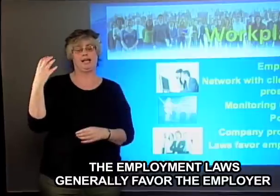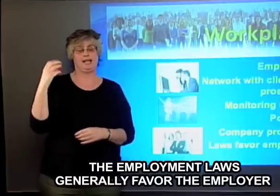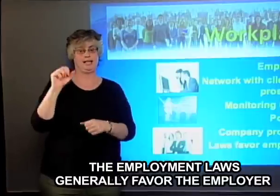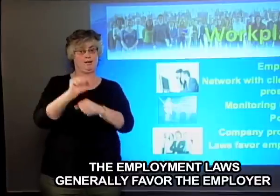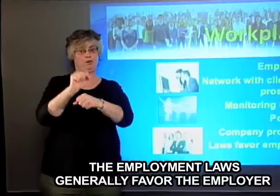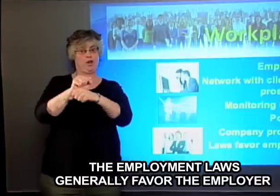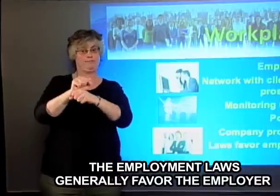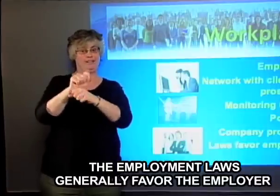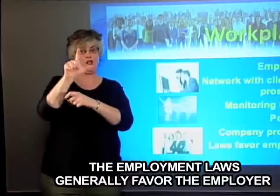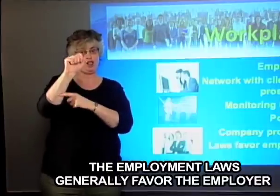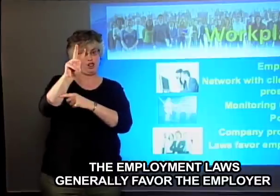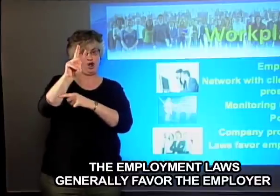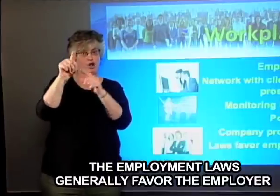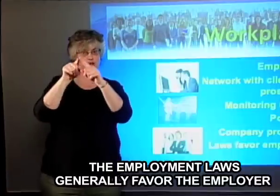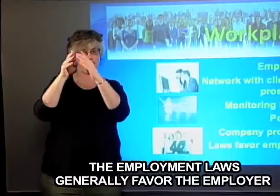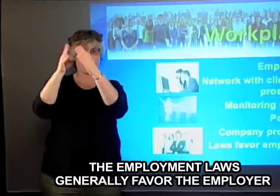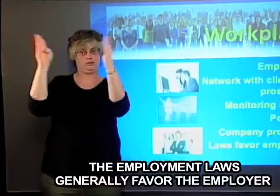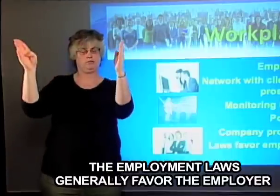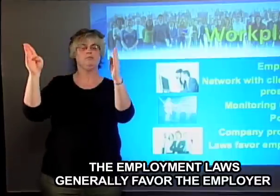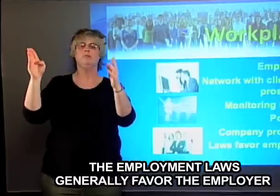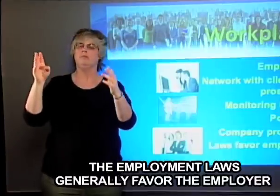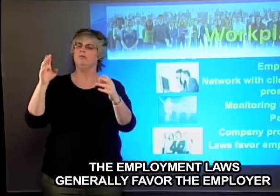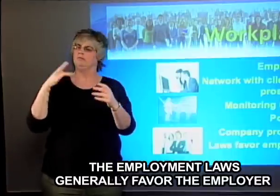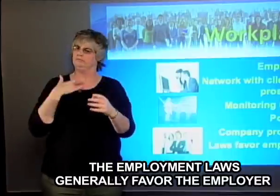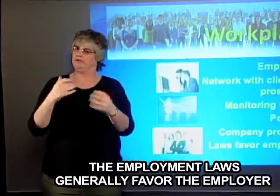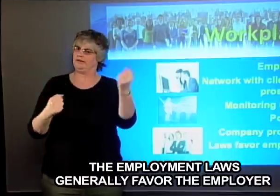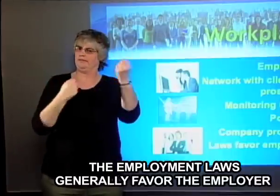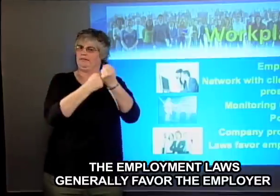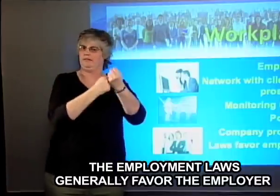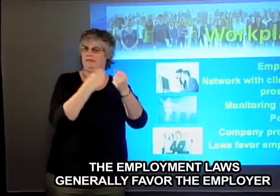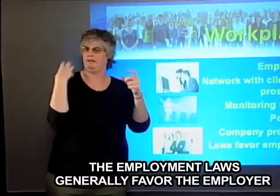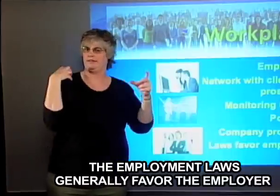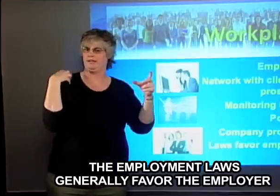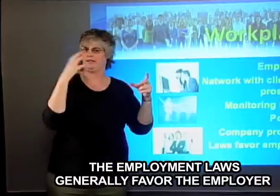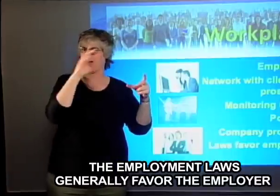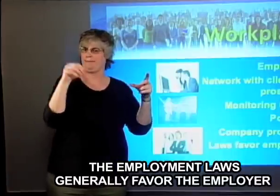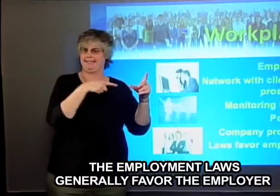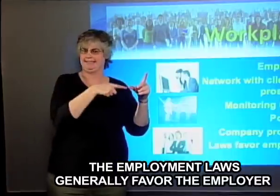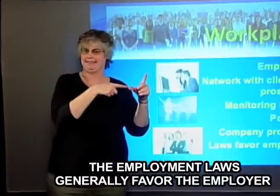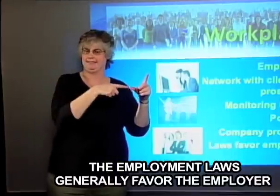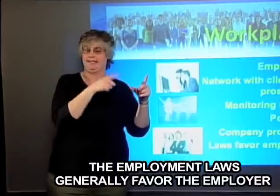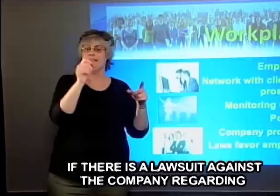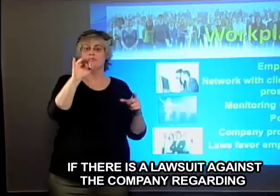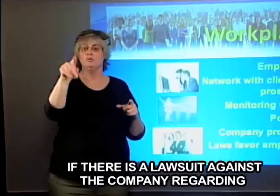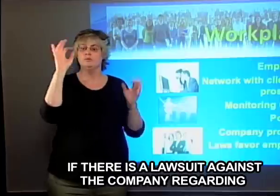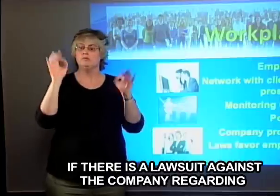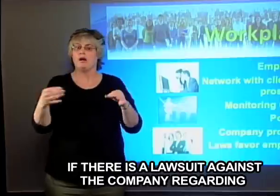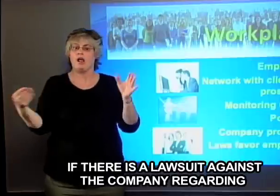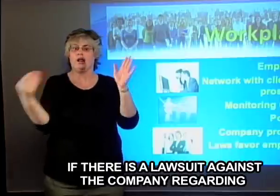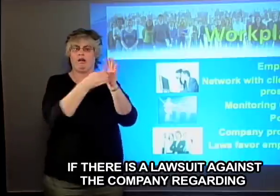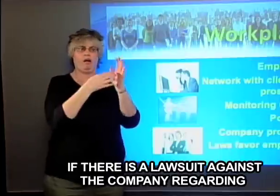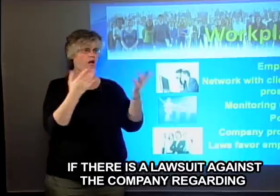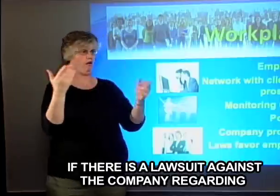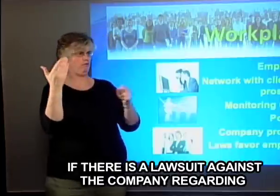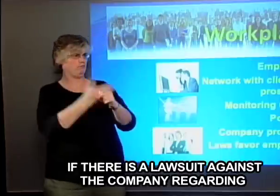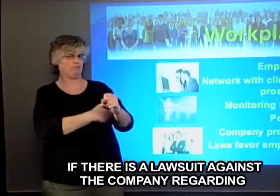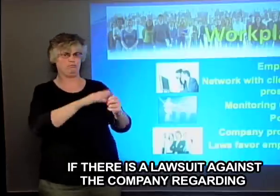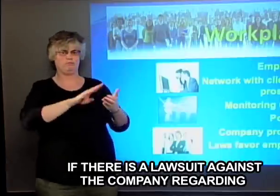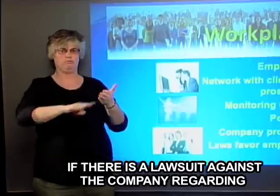laws generally favor the employer if there is a lawsuit against the company